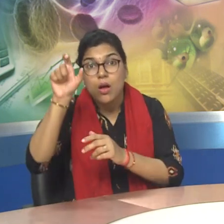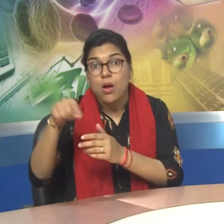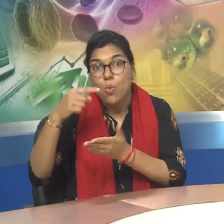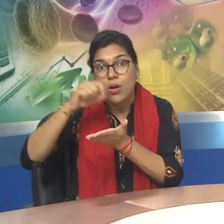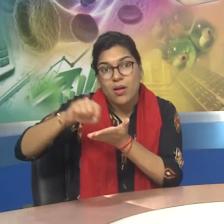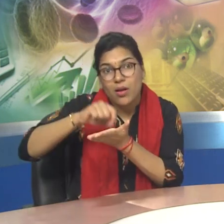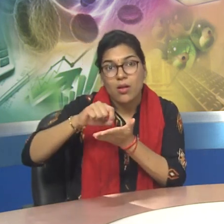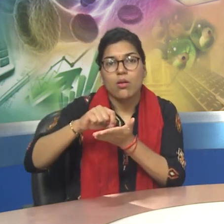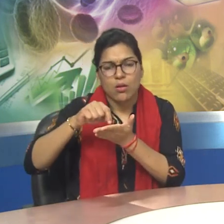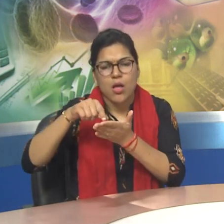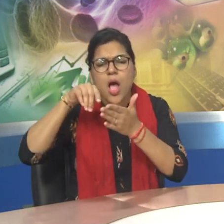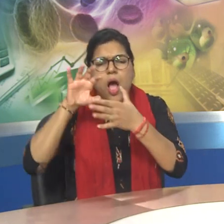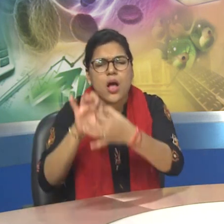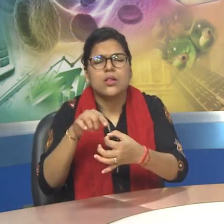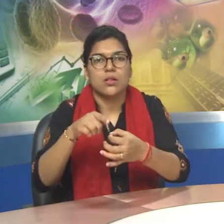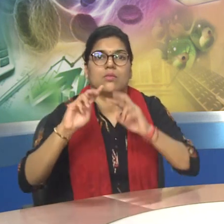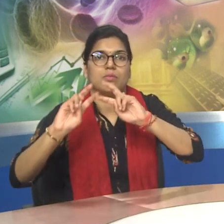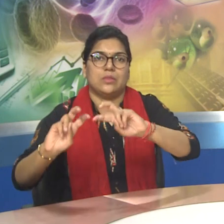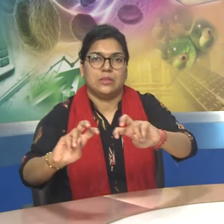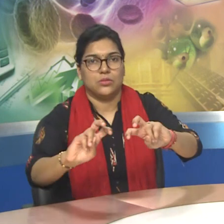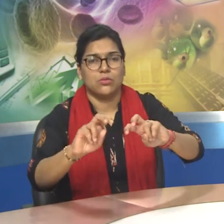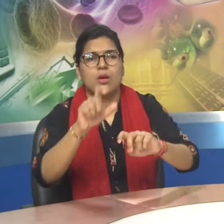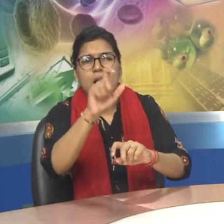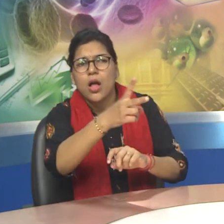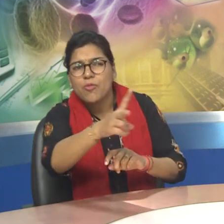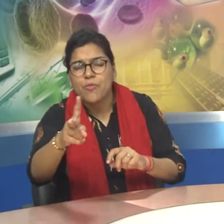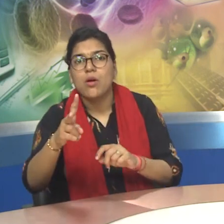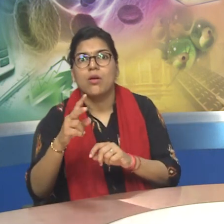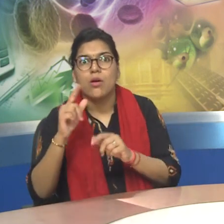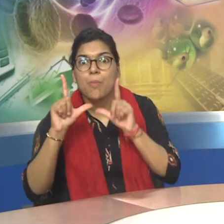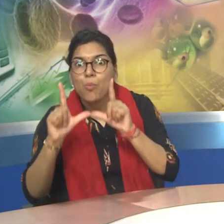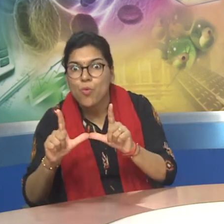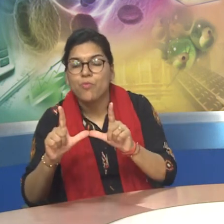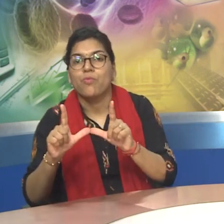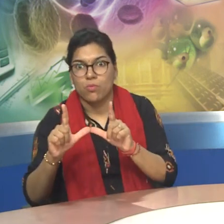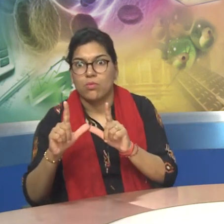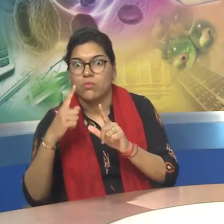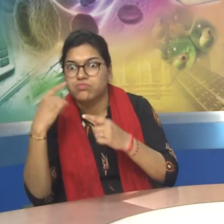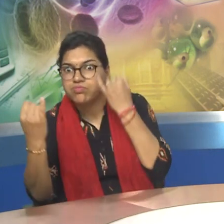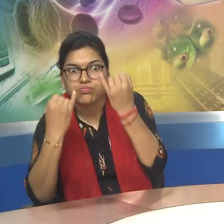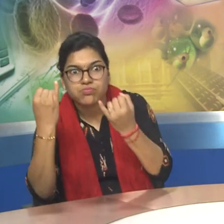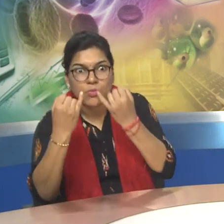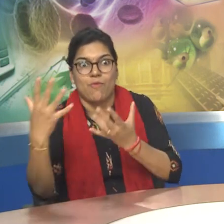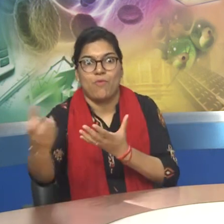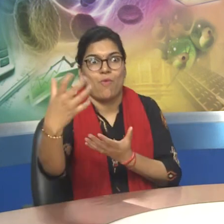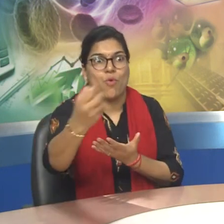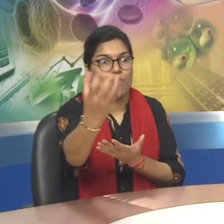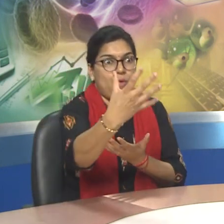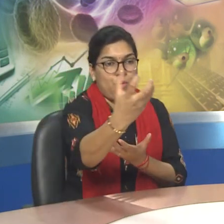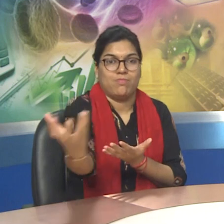peer reviewed. They are published by universities, learned societies,